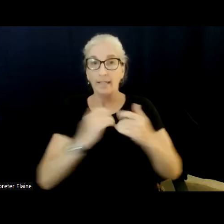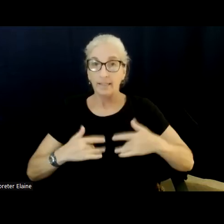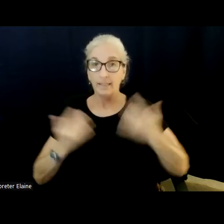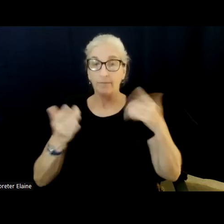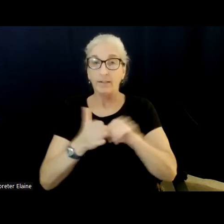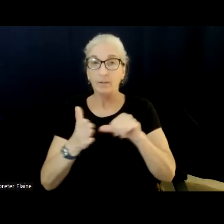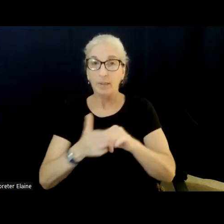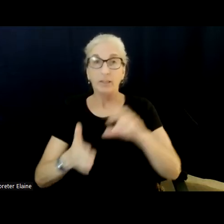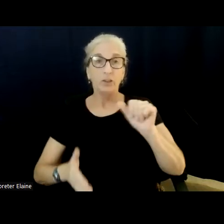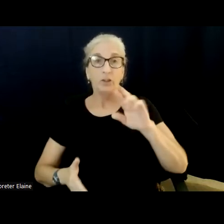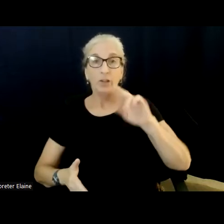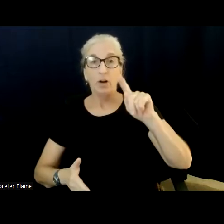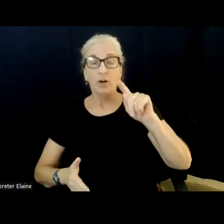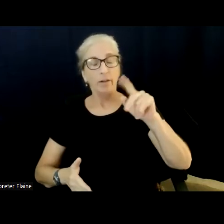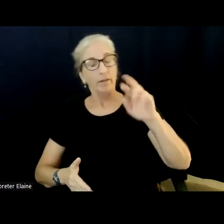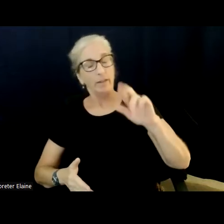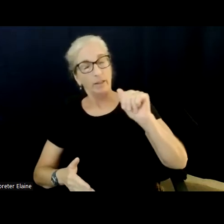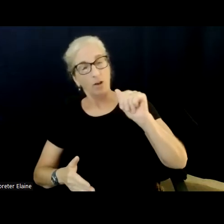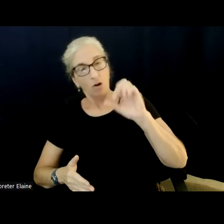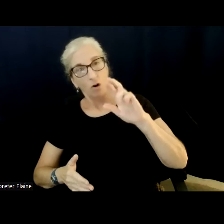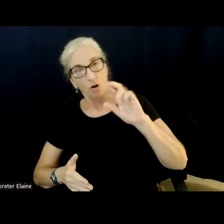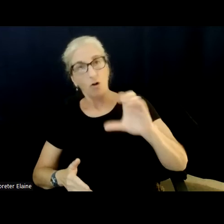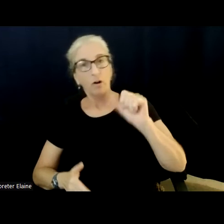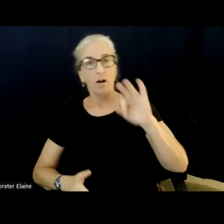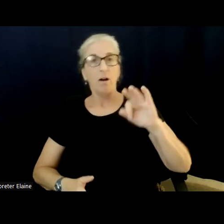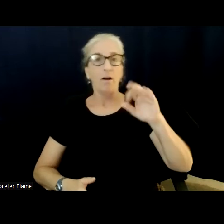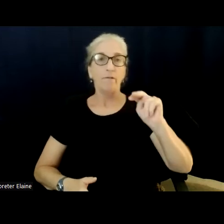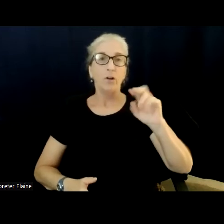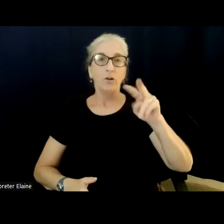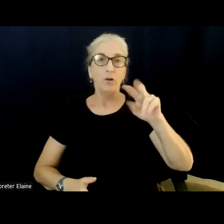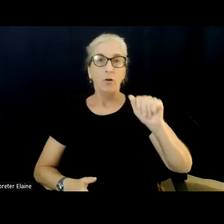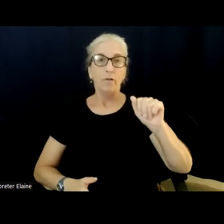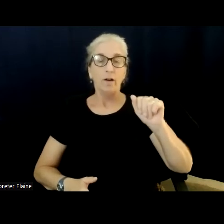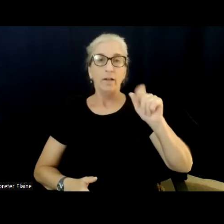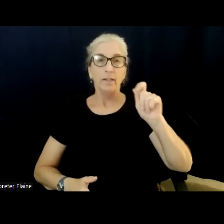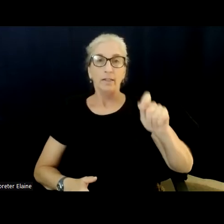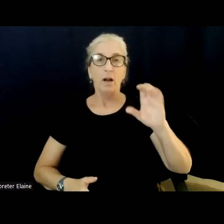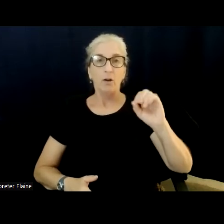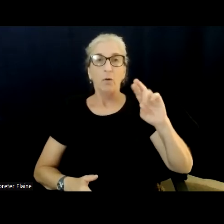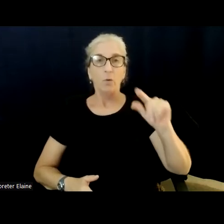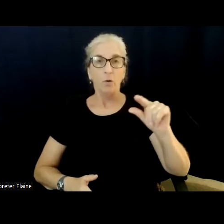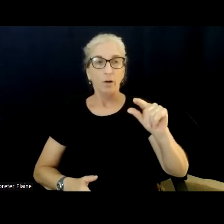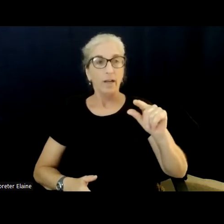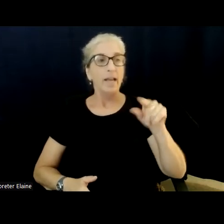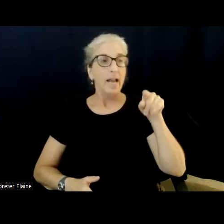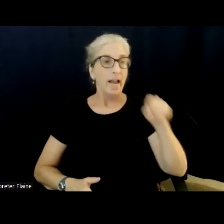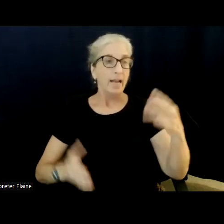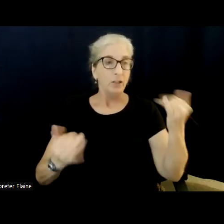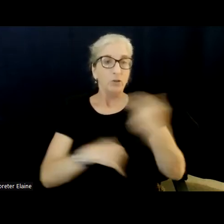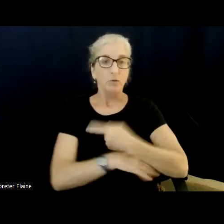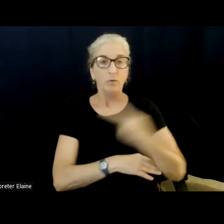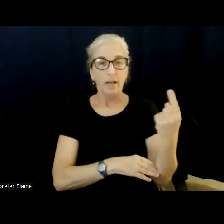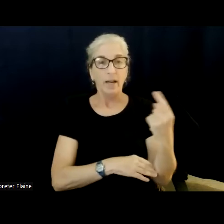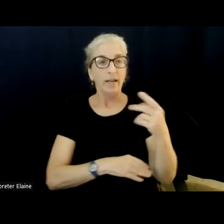so pleased to be joined by candidate Jim Miles, who's running to represent the 11th District. So we will still be hearing from folks serving that area.